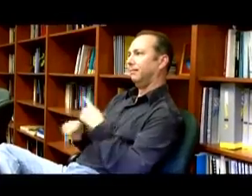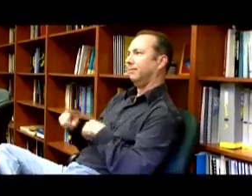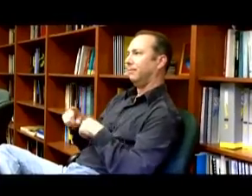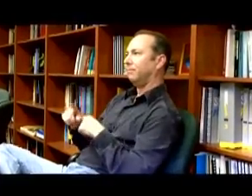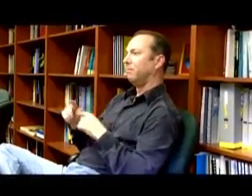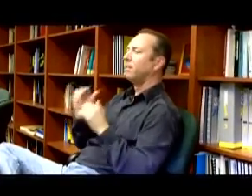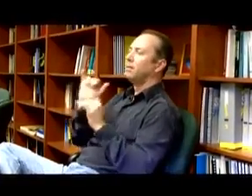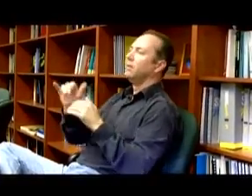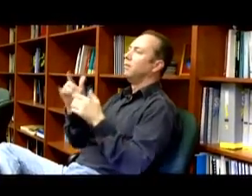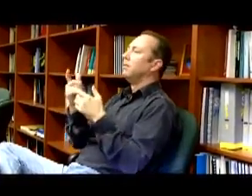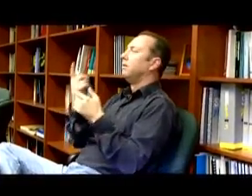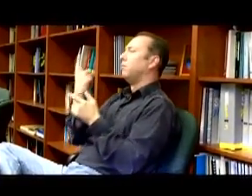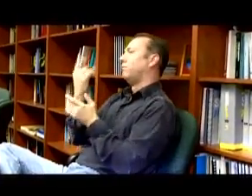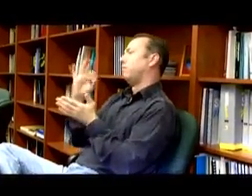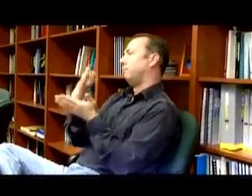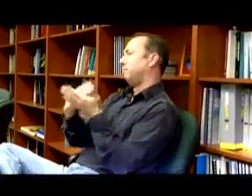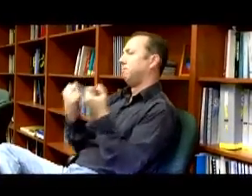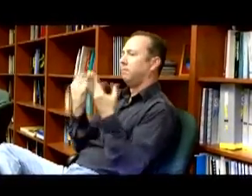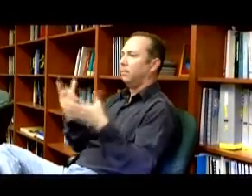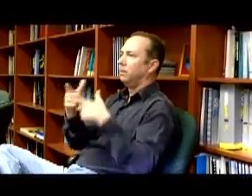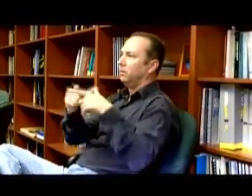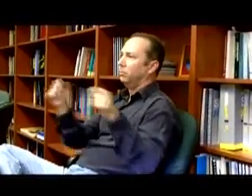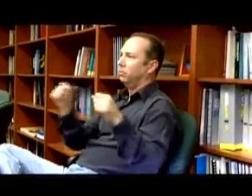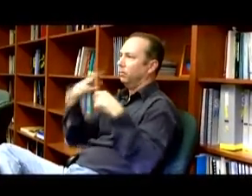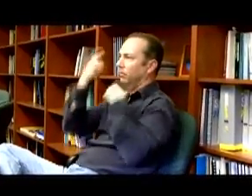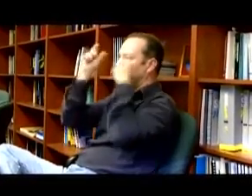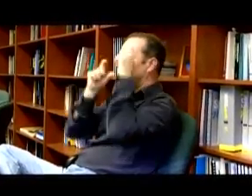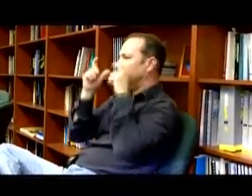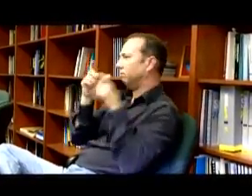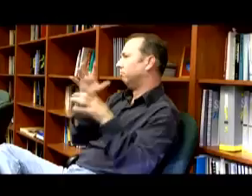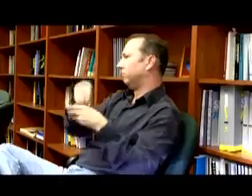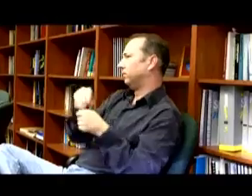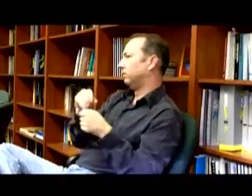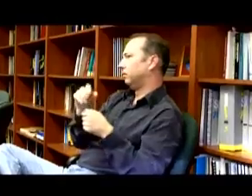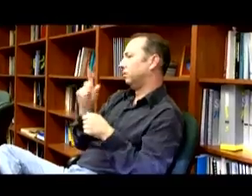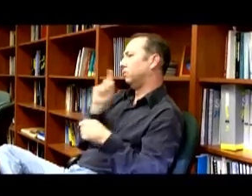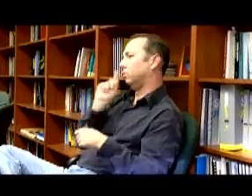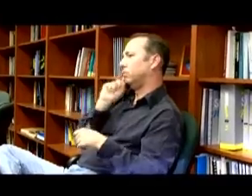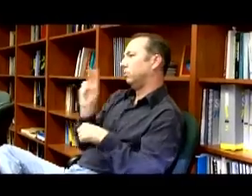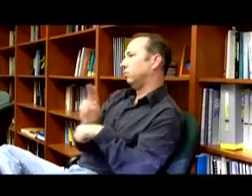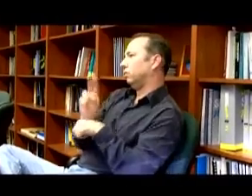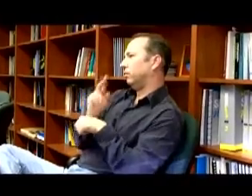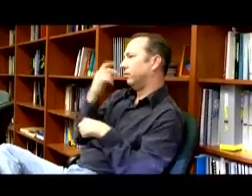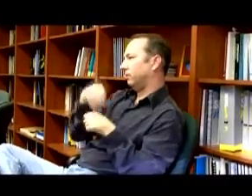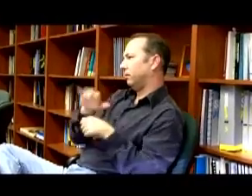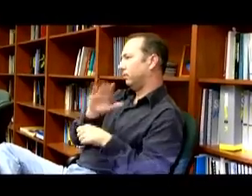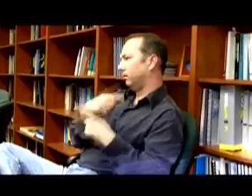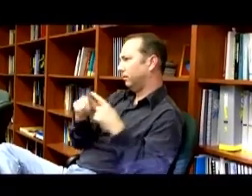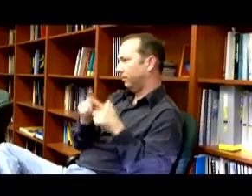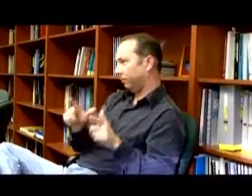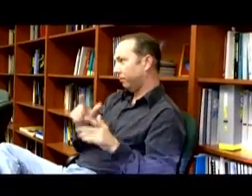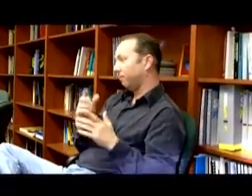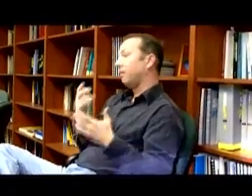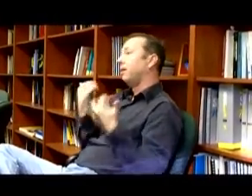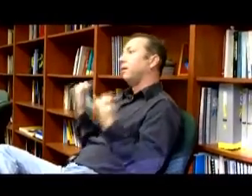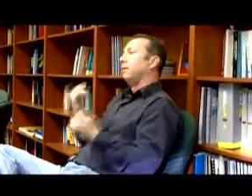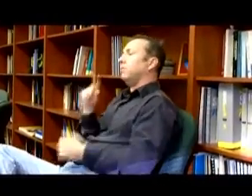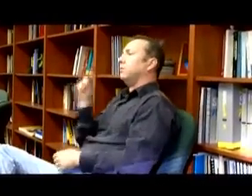these different meanings by the facial expressions. So this is a simple example of how facial expressions are used in American Sign